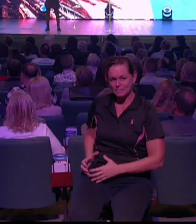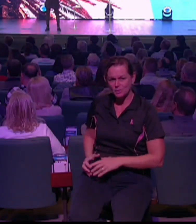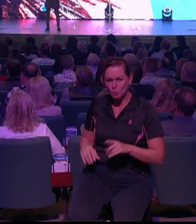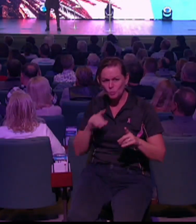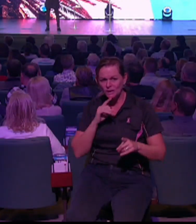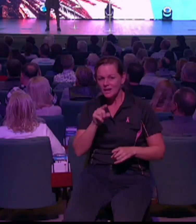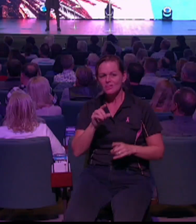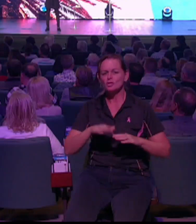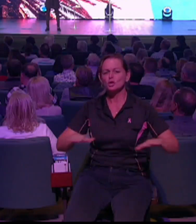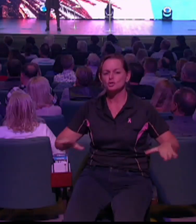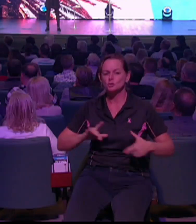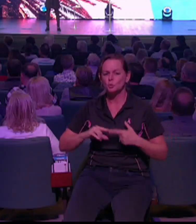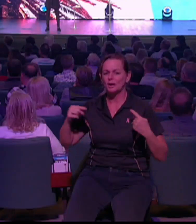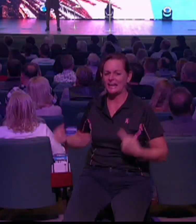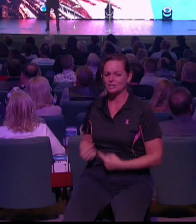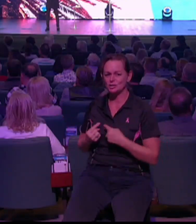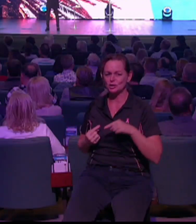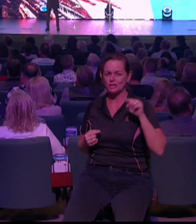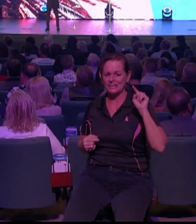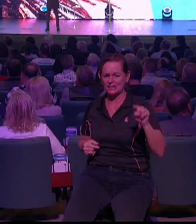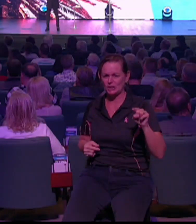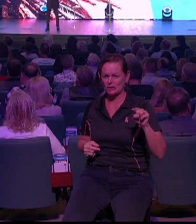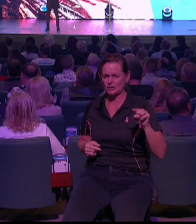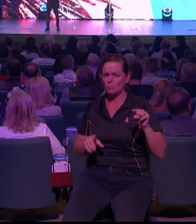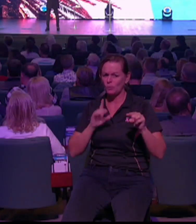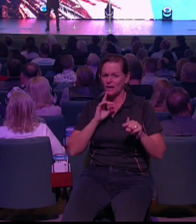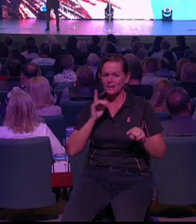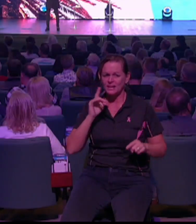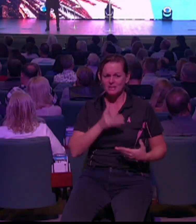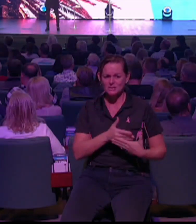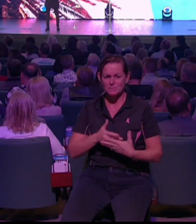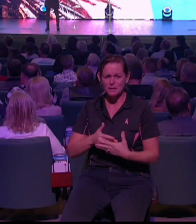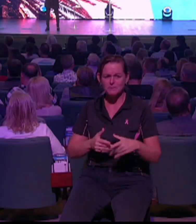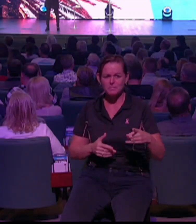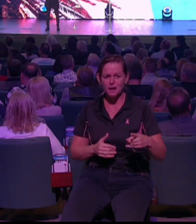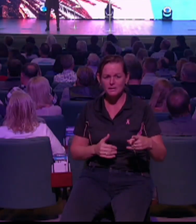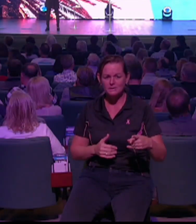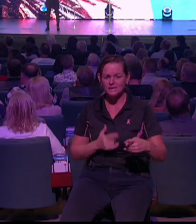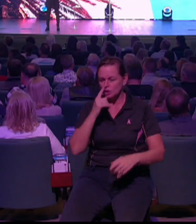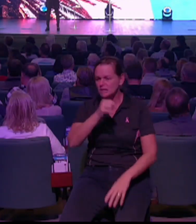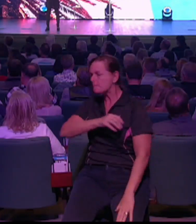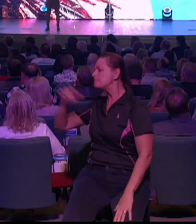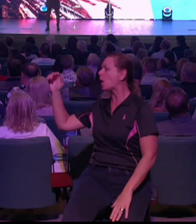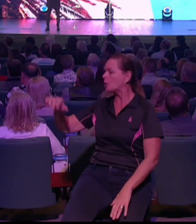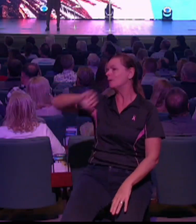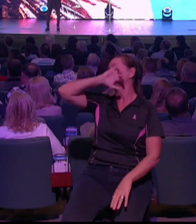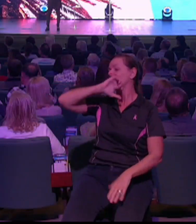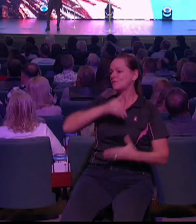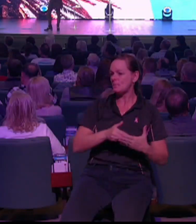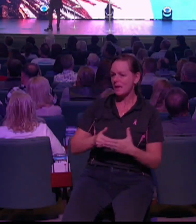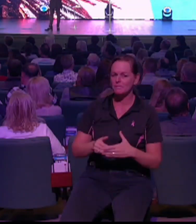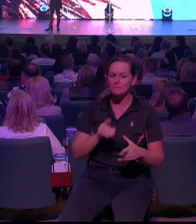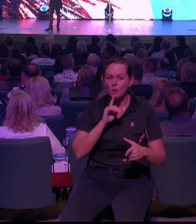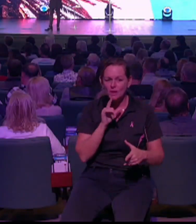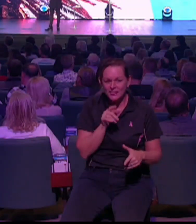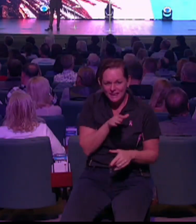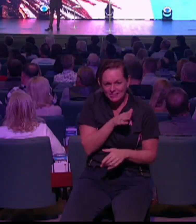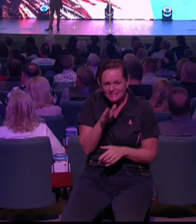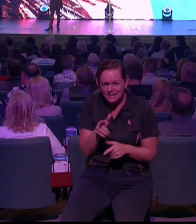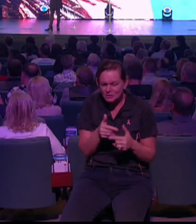children were injured in this photo shoot. It looks like he's getting ready to be smacked in the face, but Augustus is okay. Then